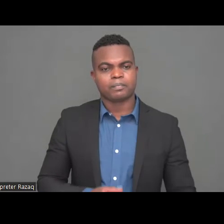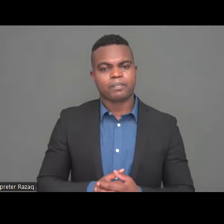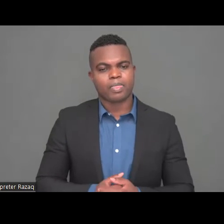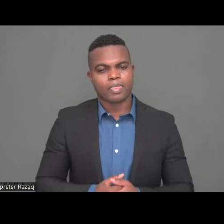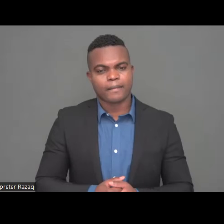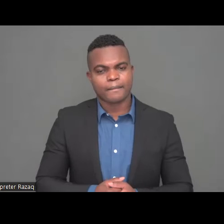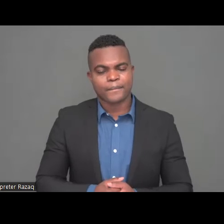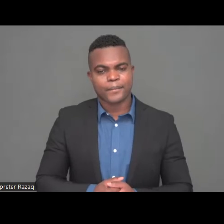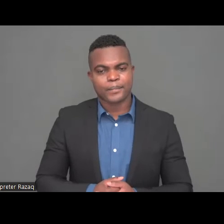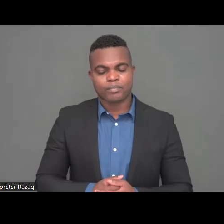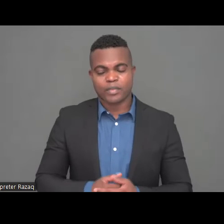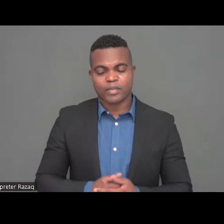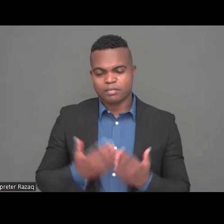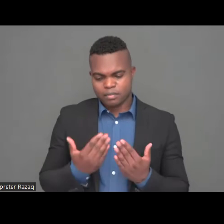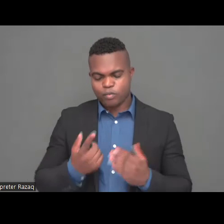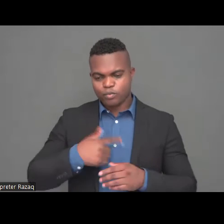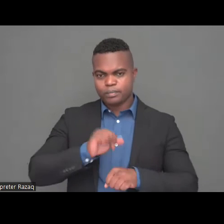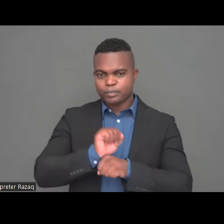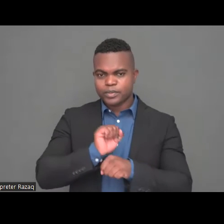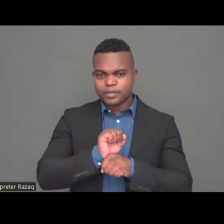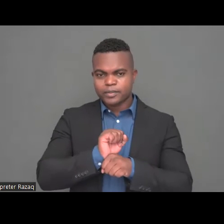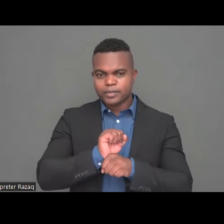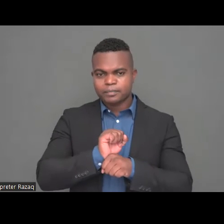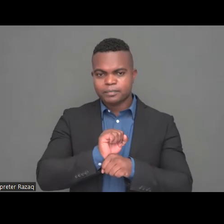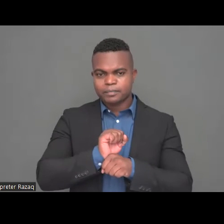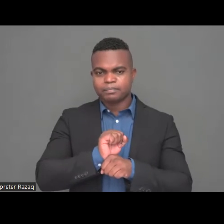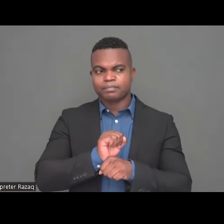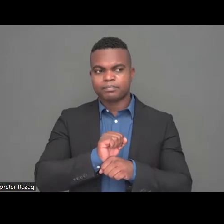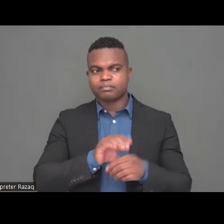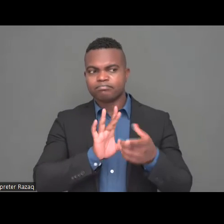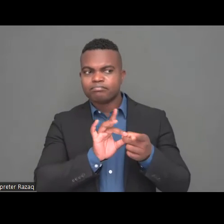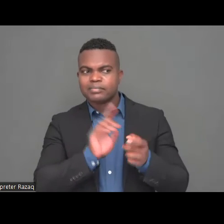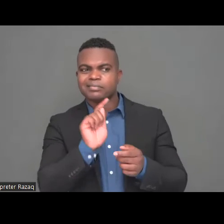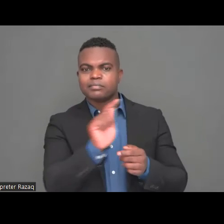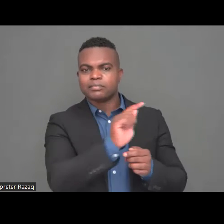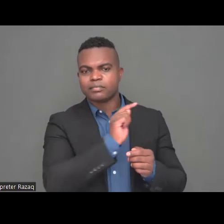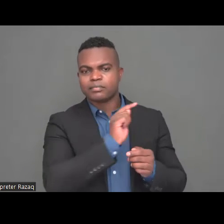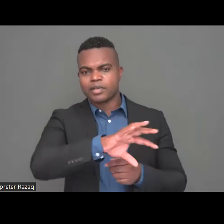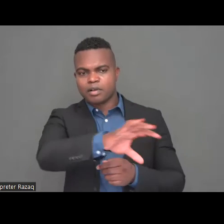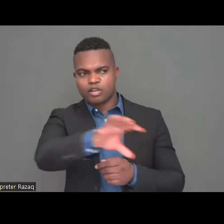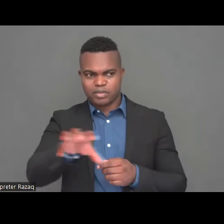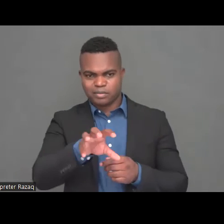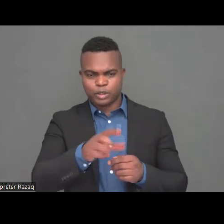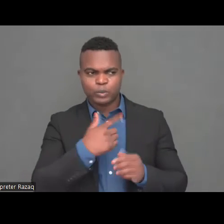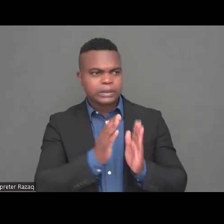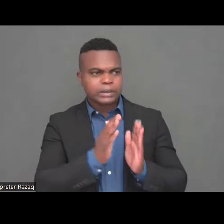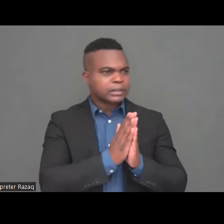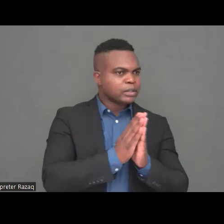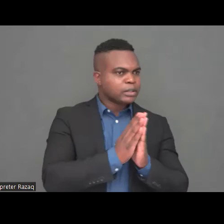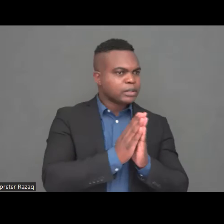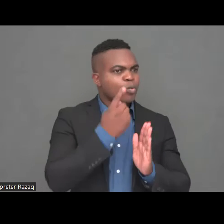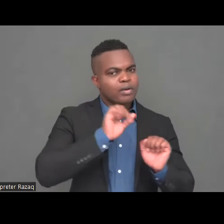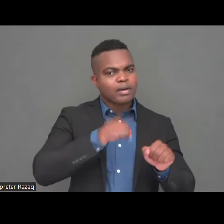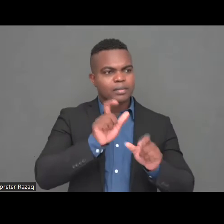a very good cooperation with Lithuania and Poland we have some contacts in Italy already